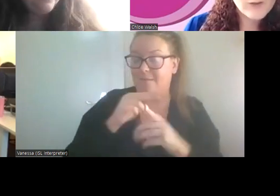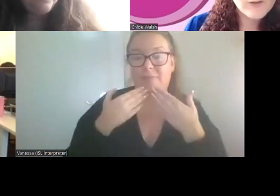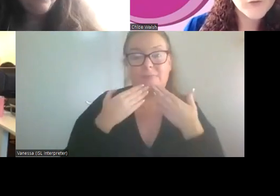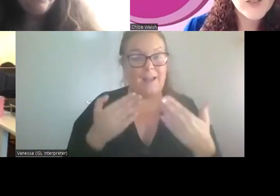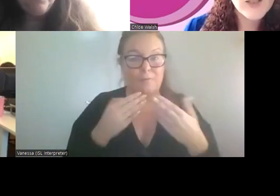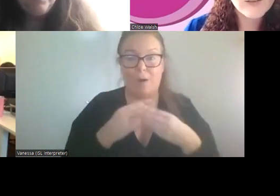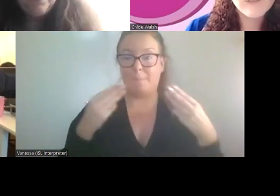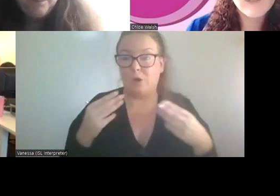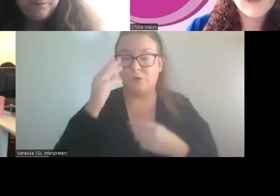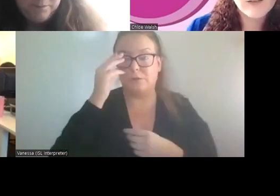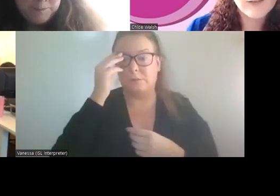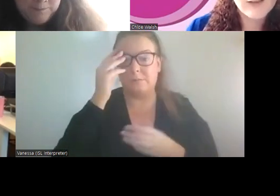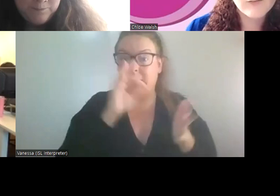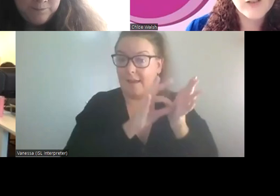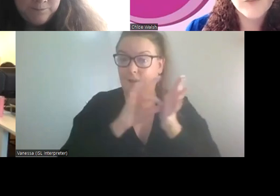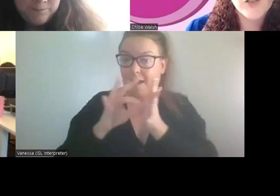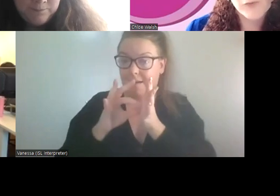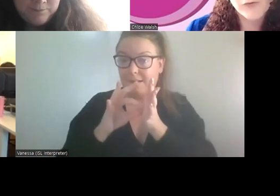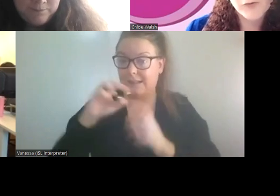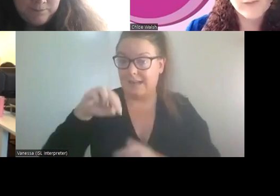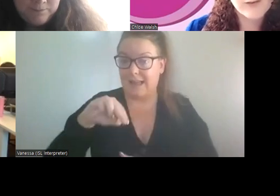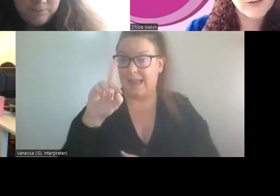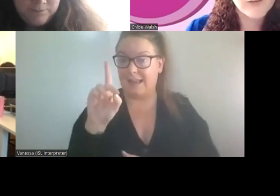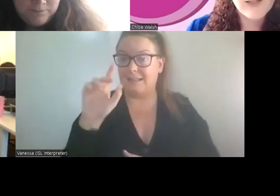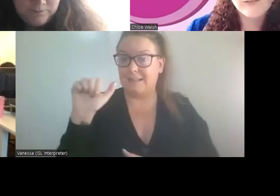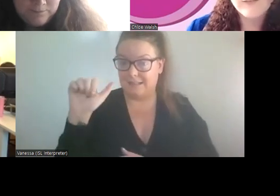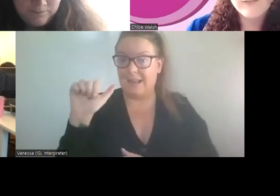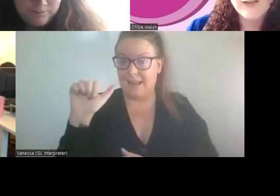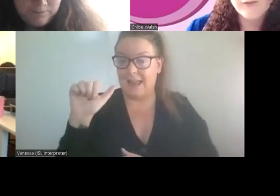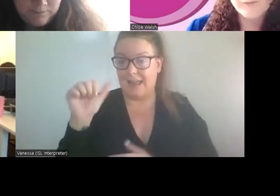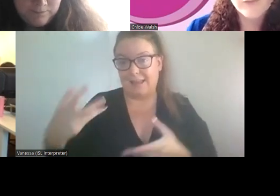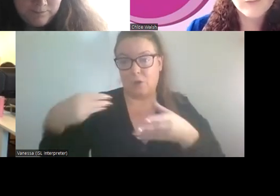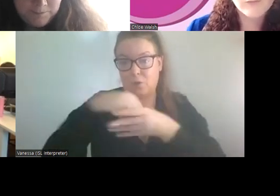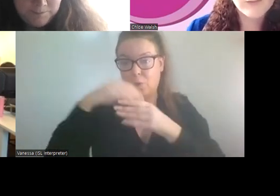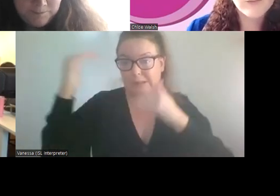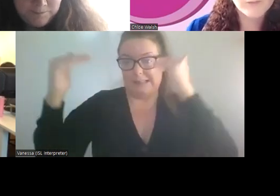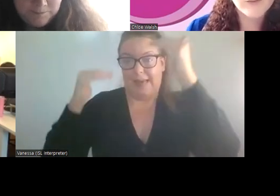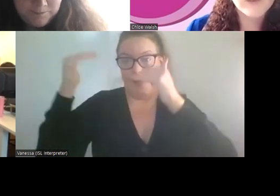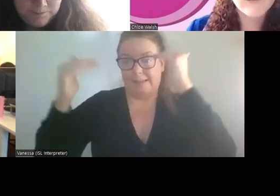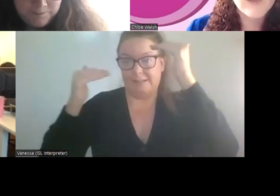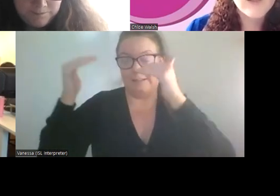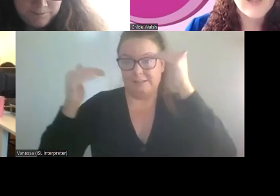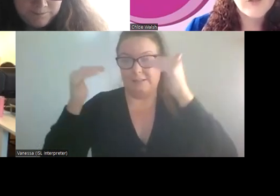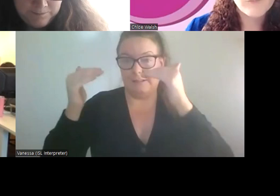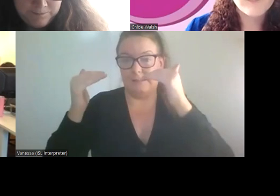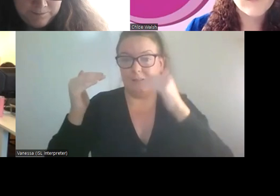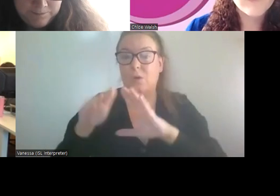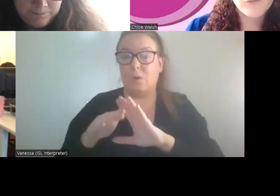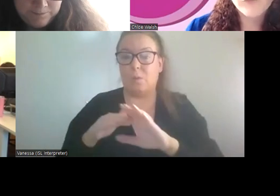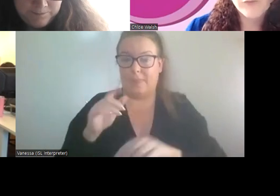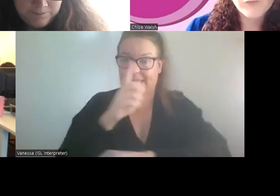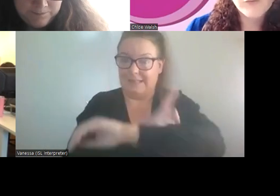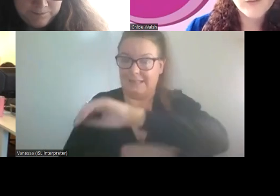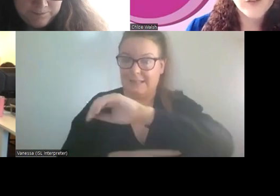And so the guidance that the NDA developed are more focused on including adults with disabilities. And